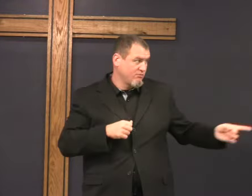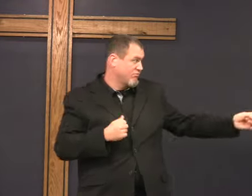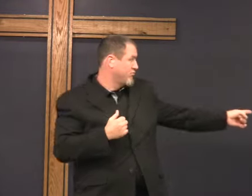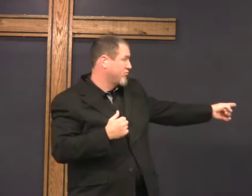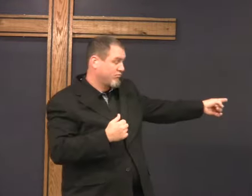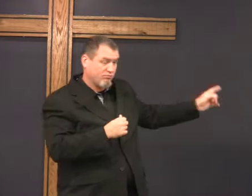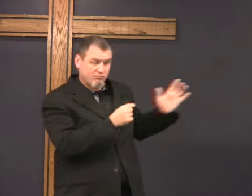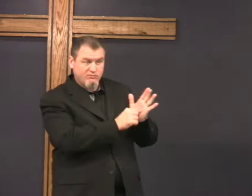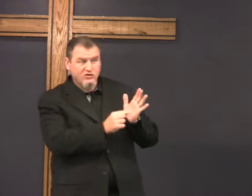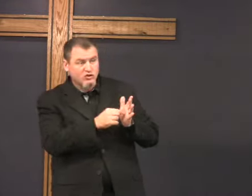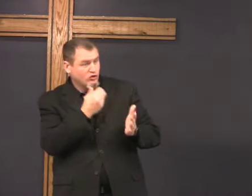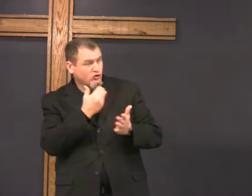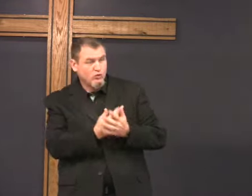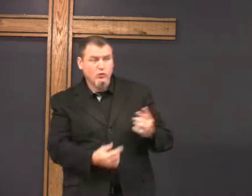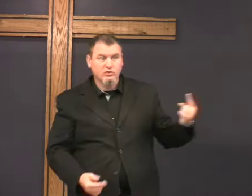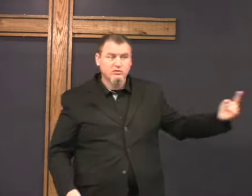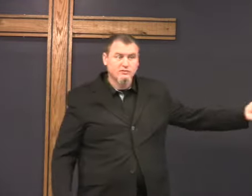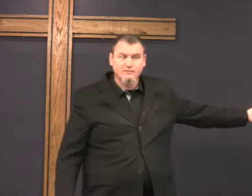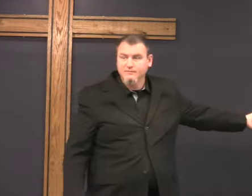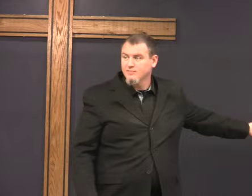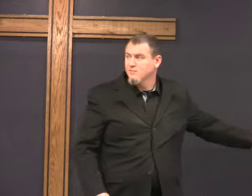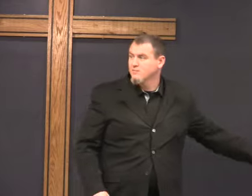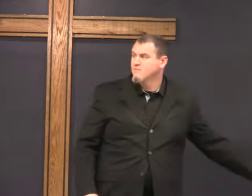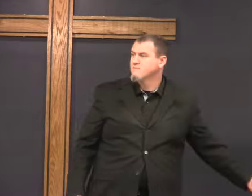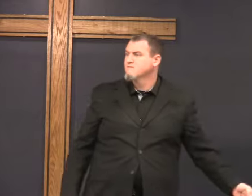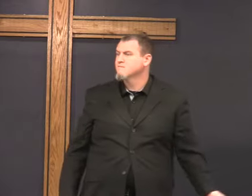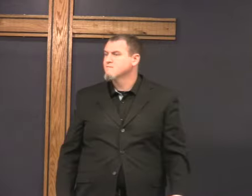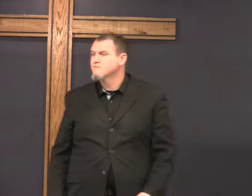We've recently talked about pride. This is a good verse.